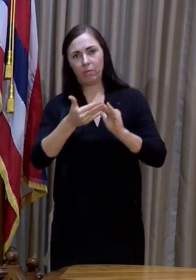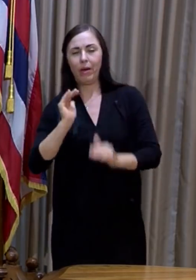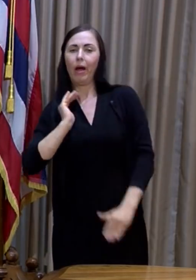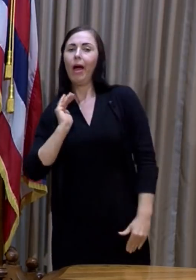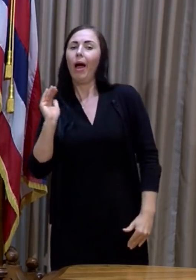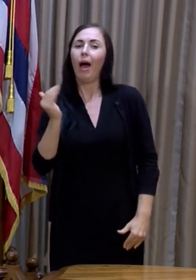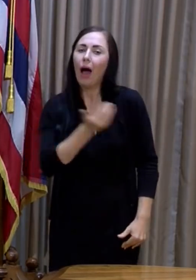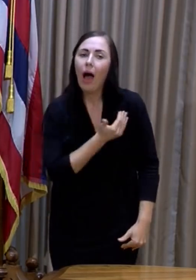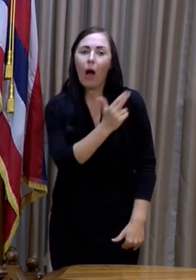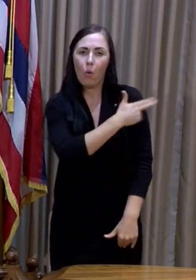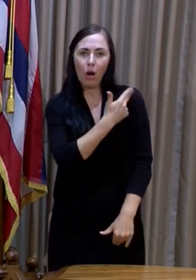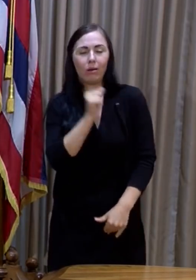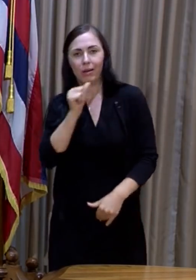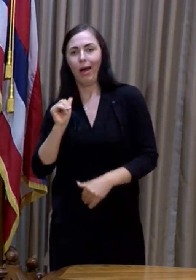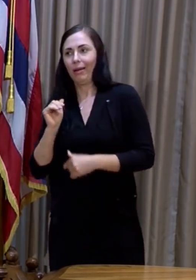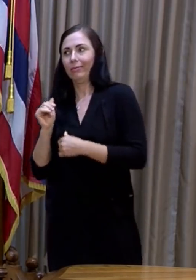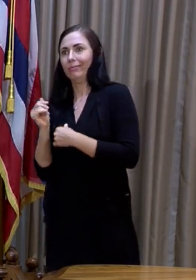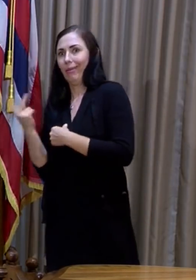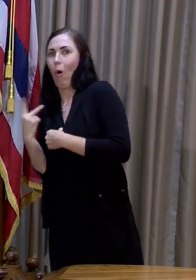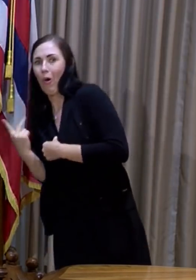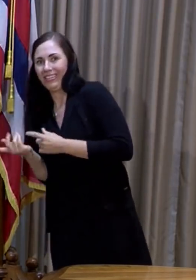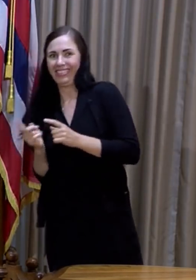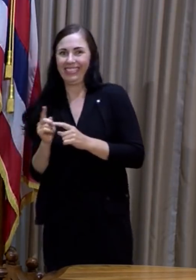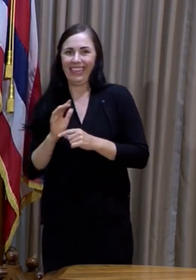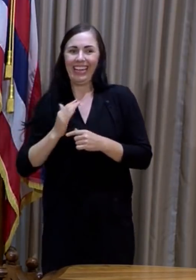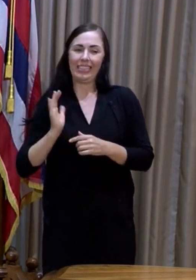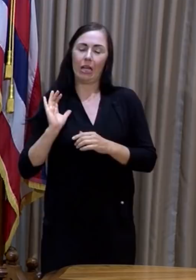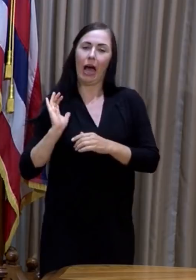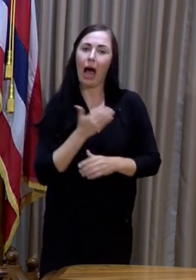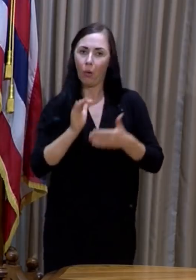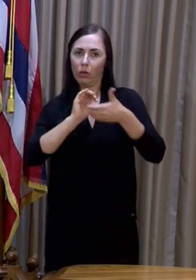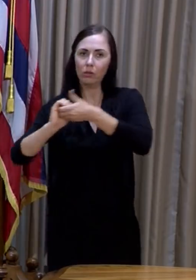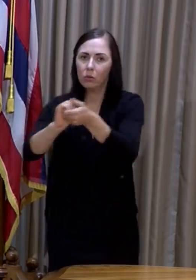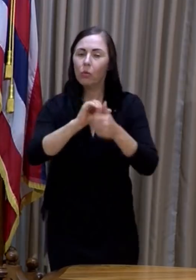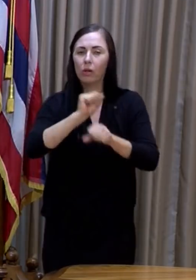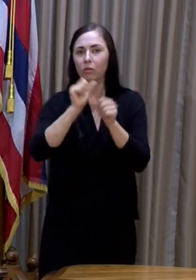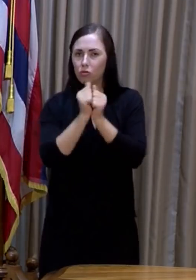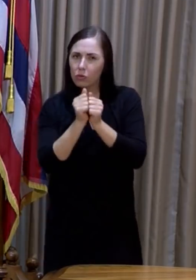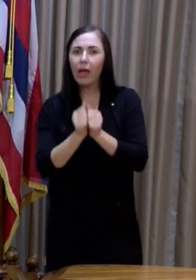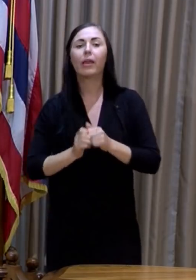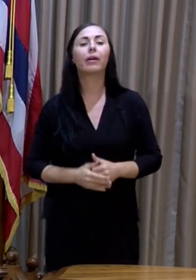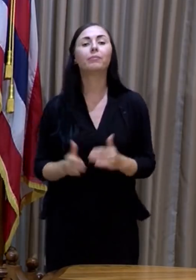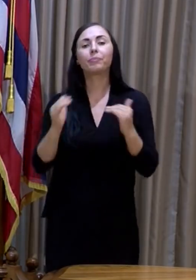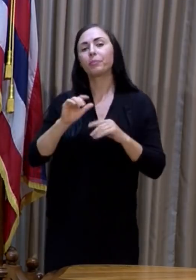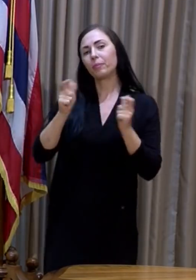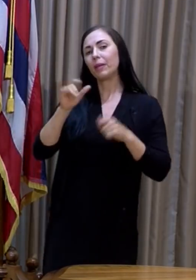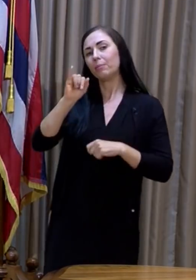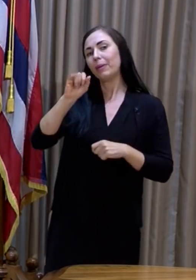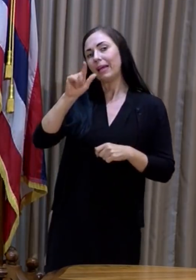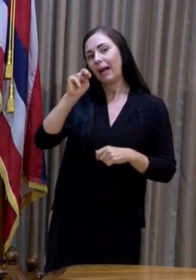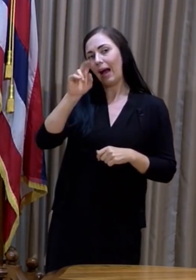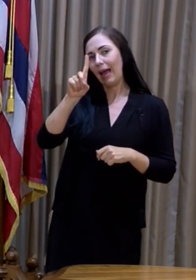impact that. Thank you, Dr. Char. Max Deibel, go ahead. Max, Big Island now.